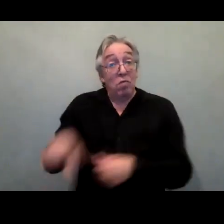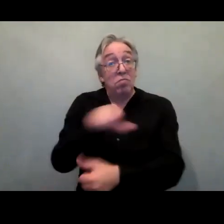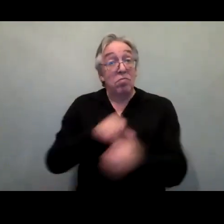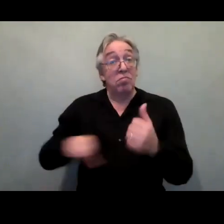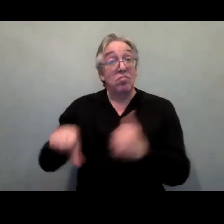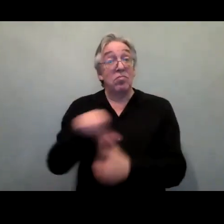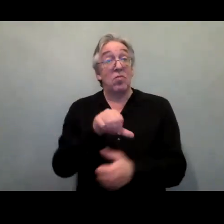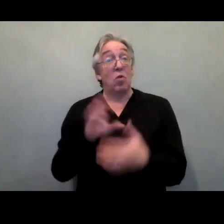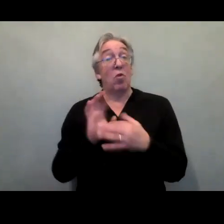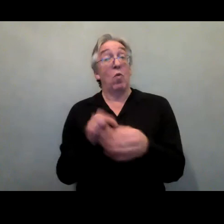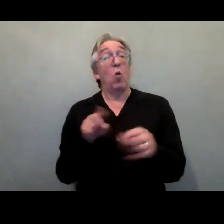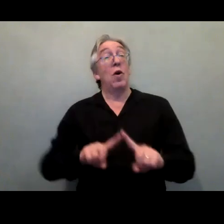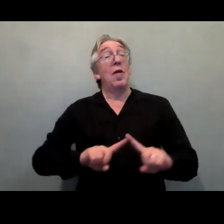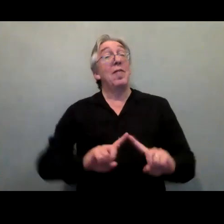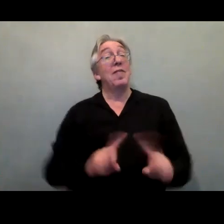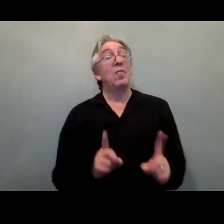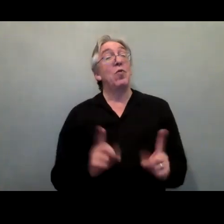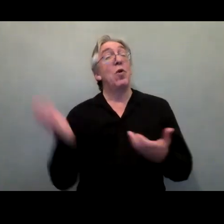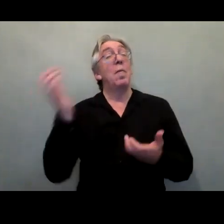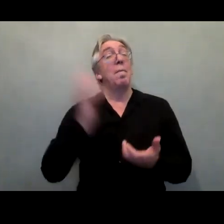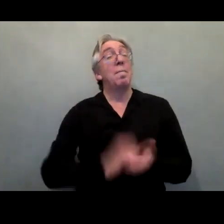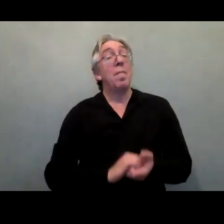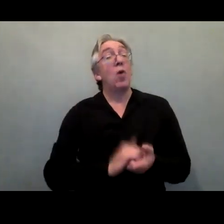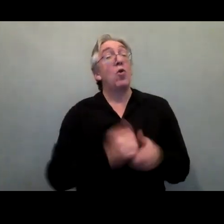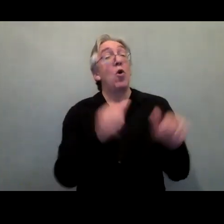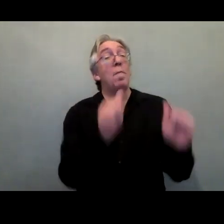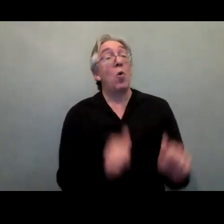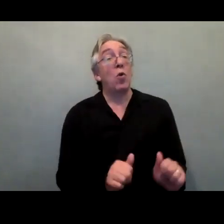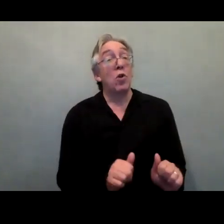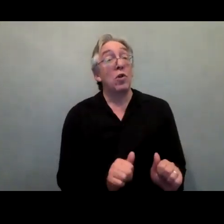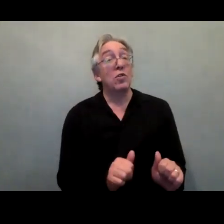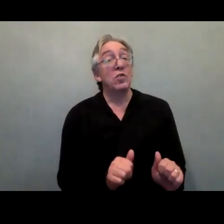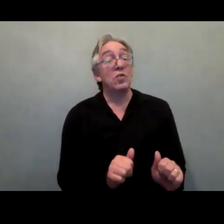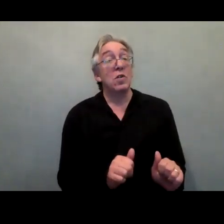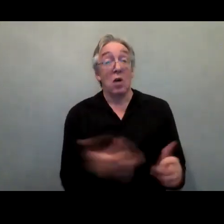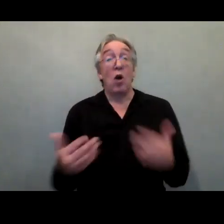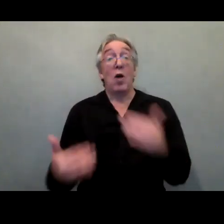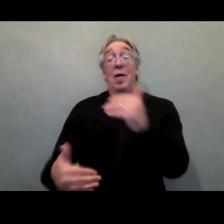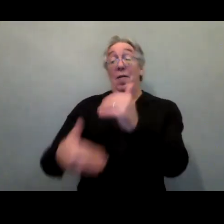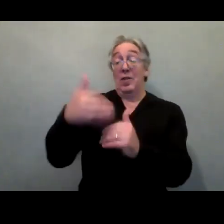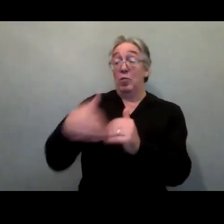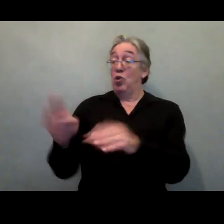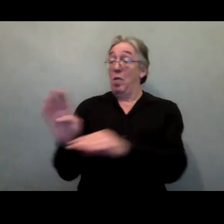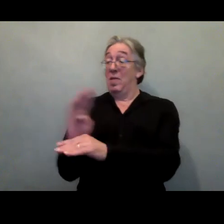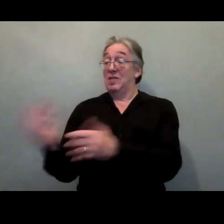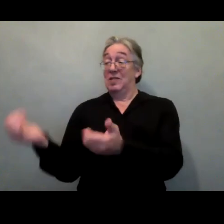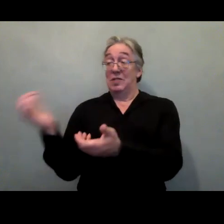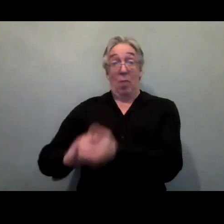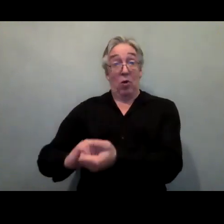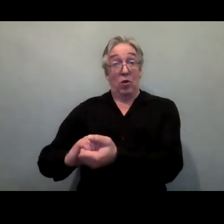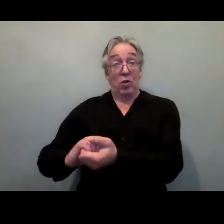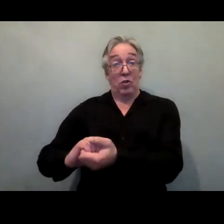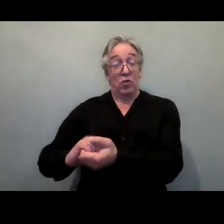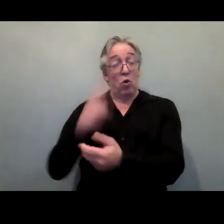regarding different models of partnership with business, what they're finding business disability partnerships can deliver, and of course, how to design